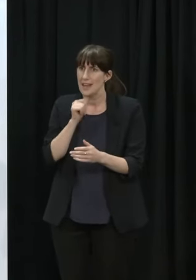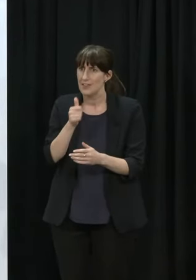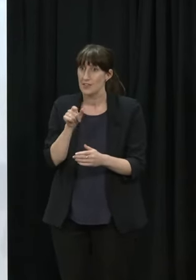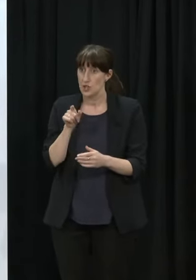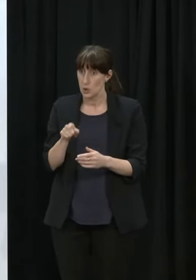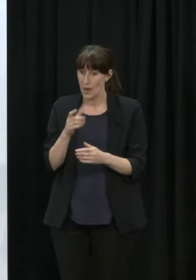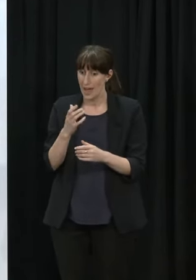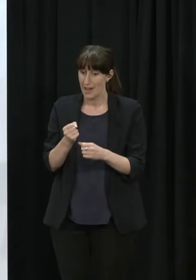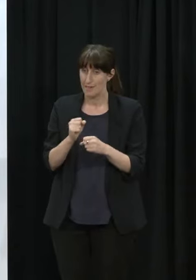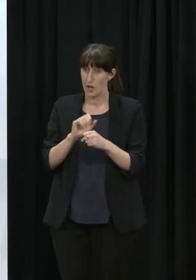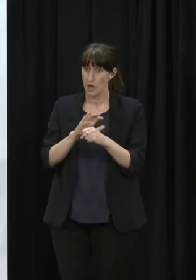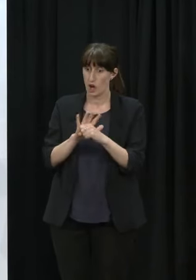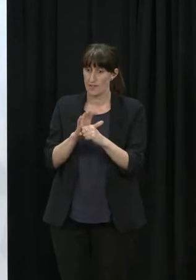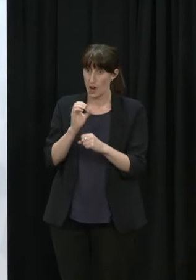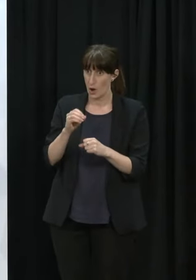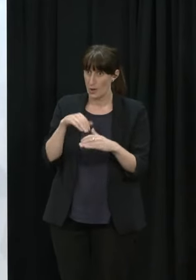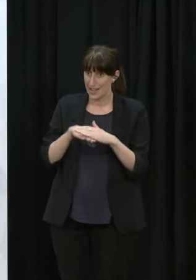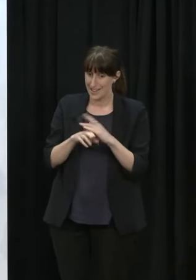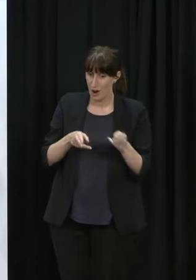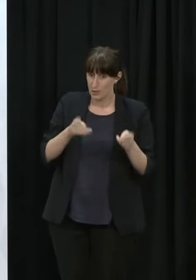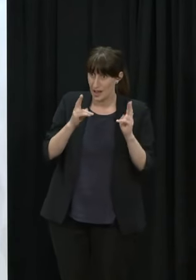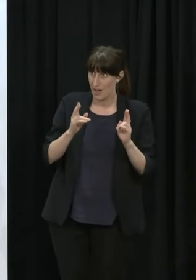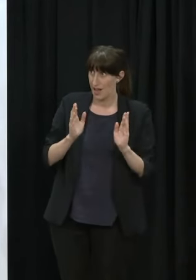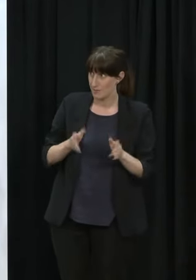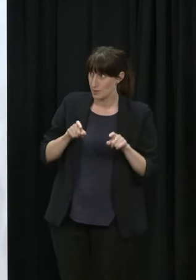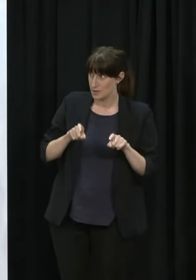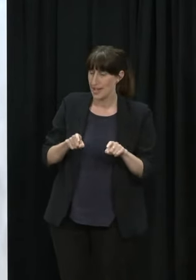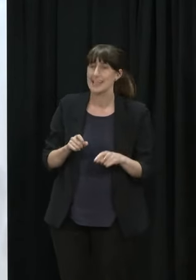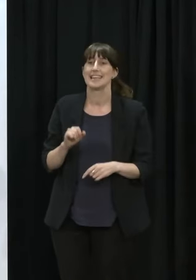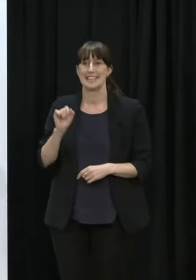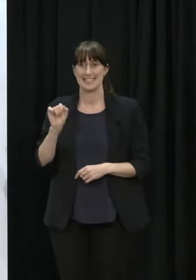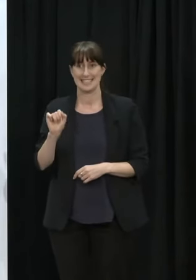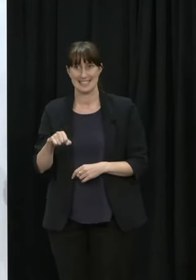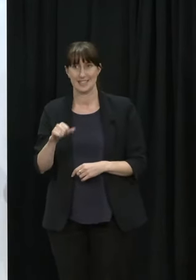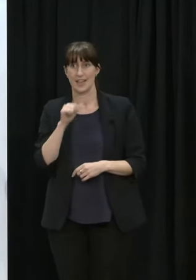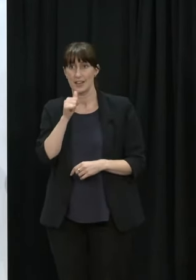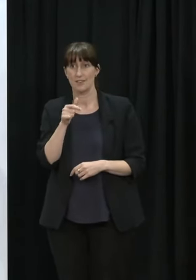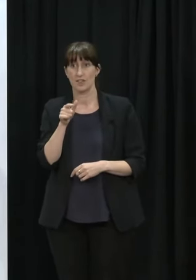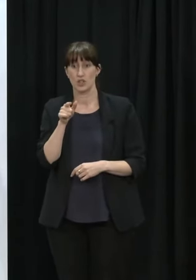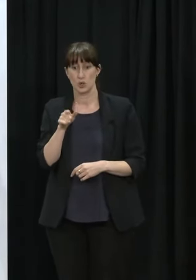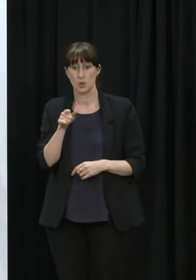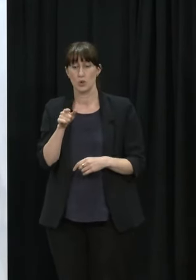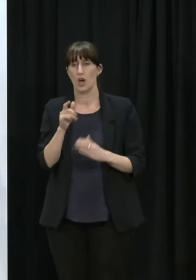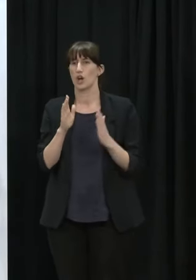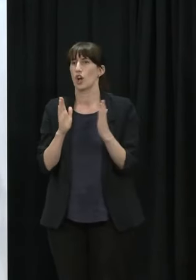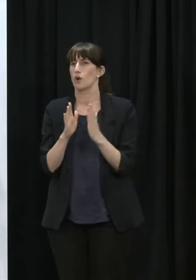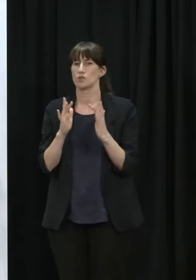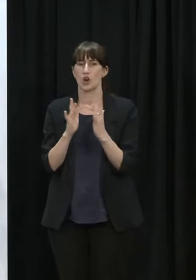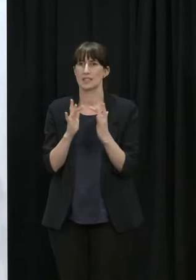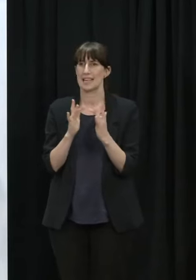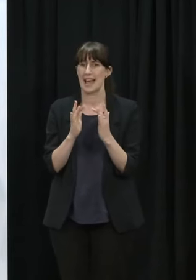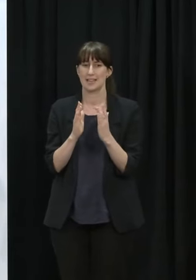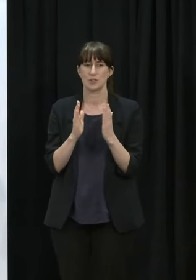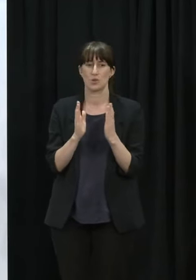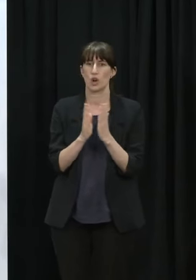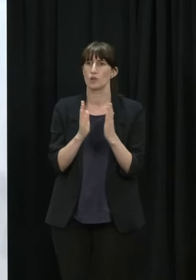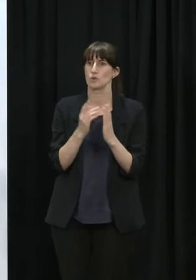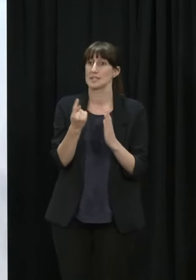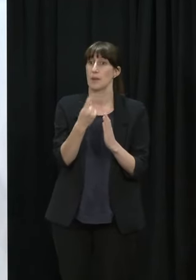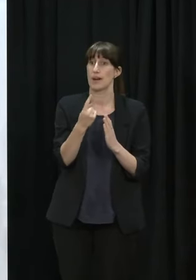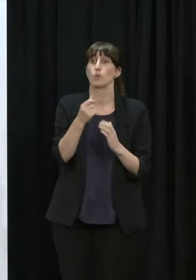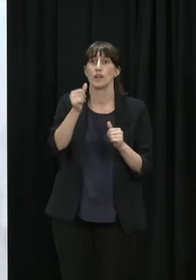they're subject to a different set of rules so for those who are close contacts of a confirmed case they stay for the full 10 days